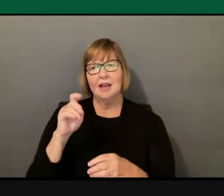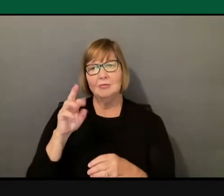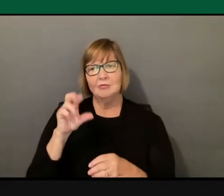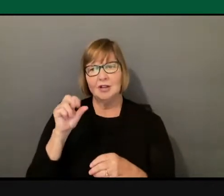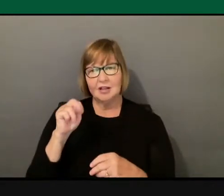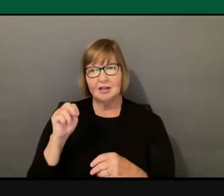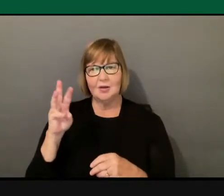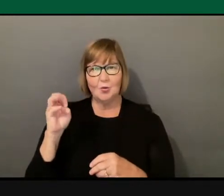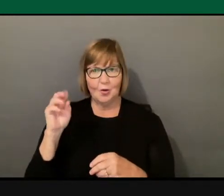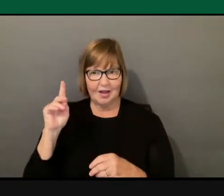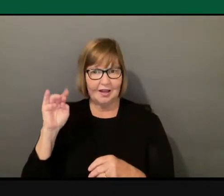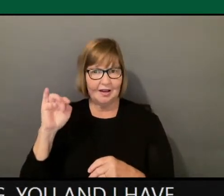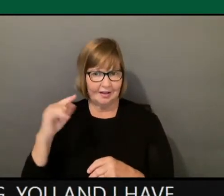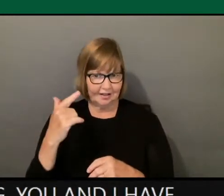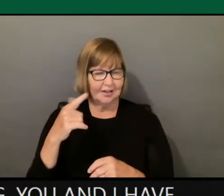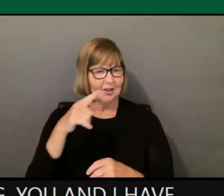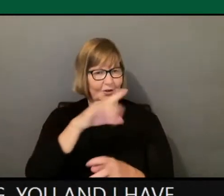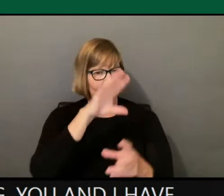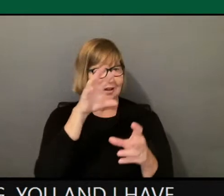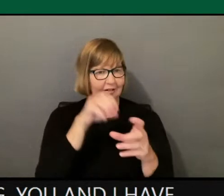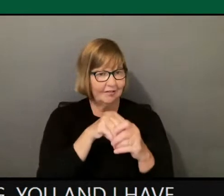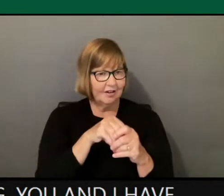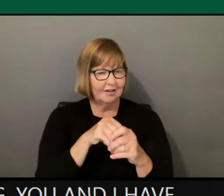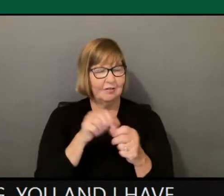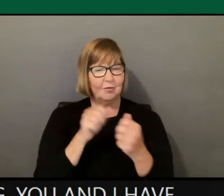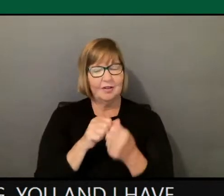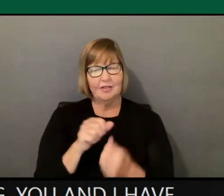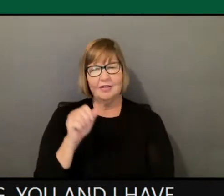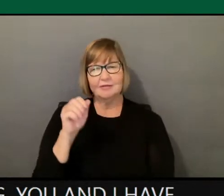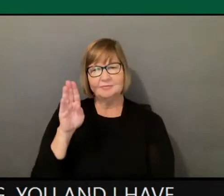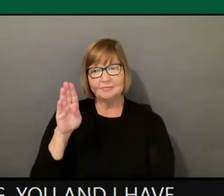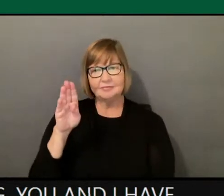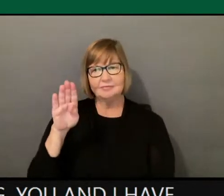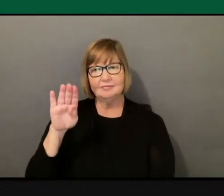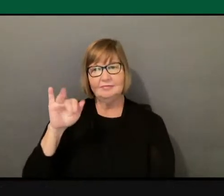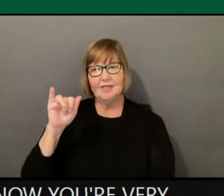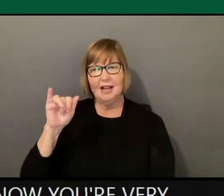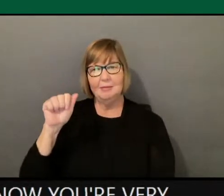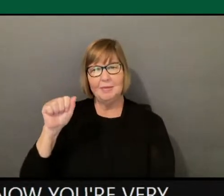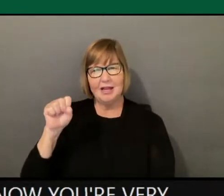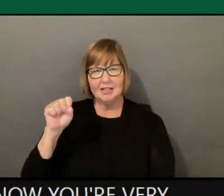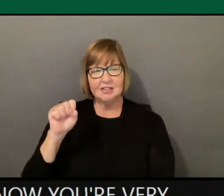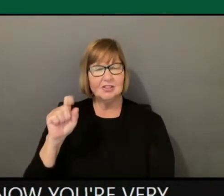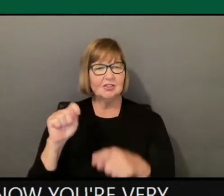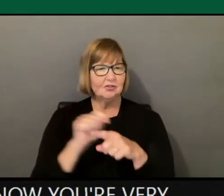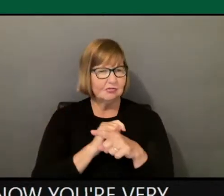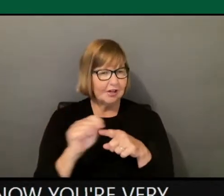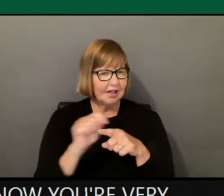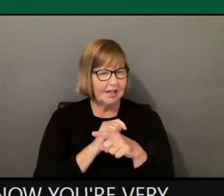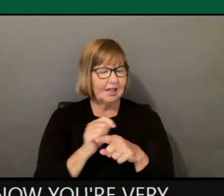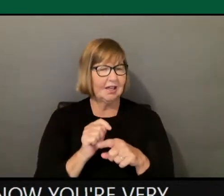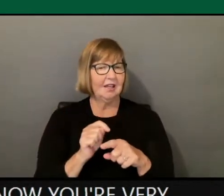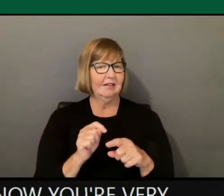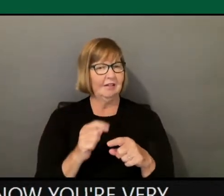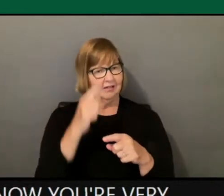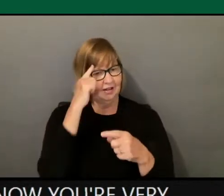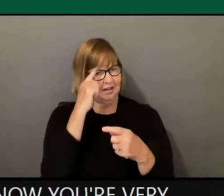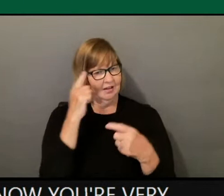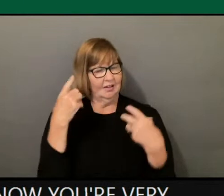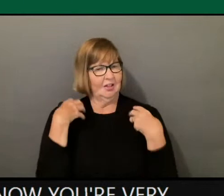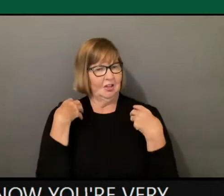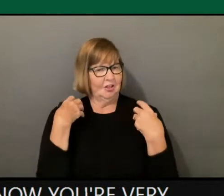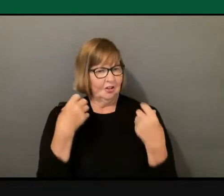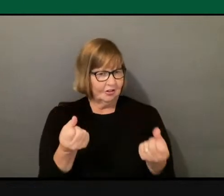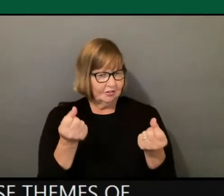in anti-, in bias training. And so these, these themes of courage and fear and